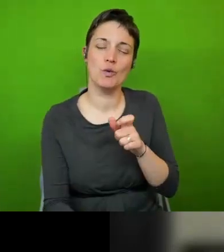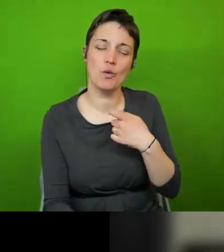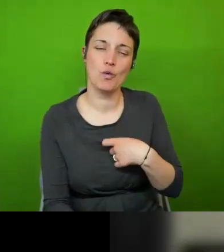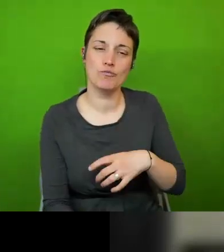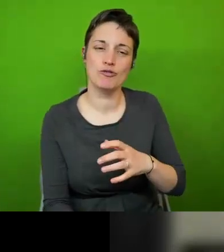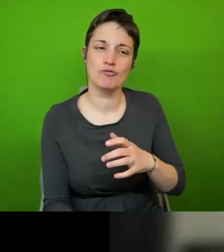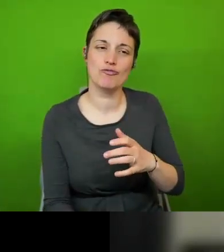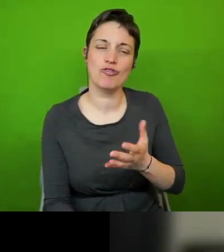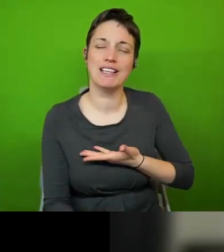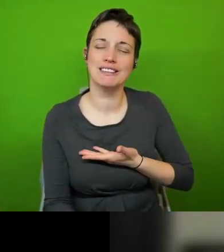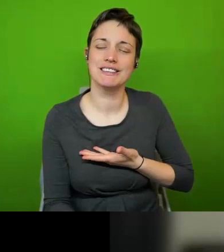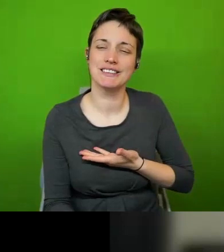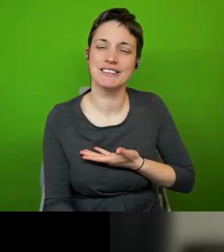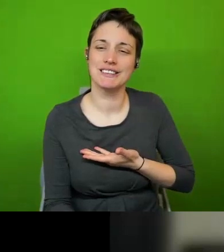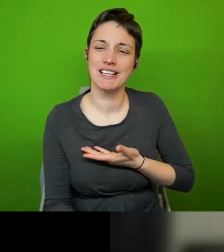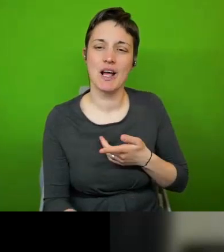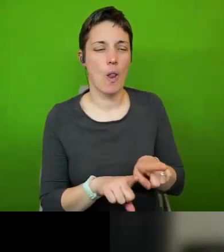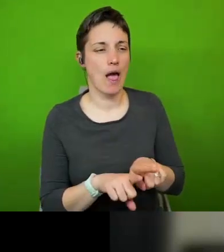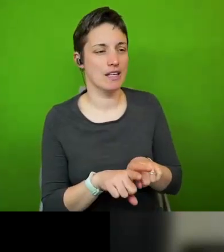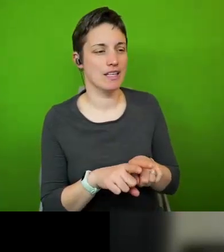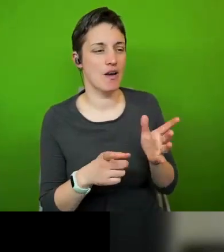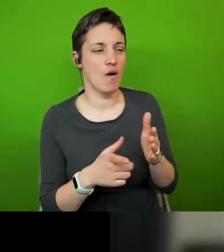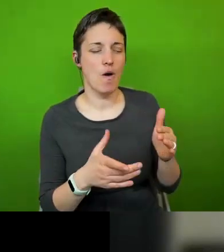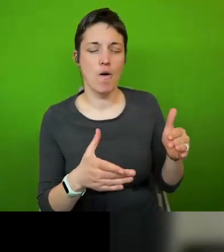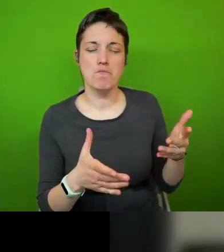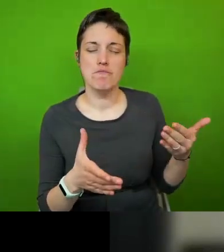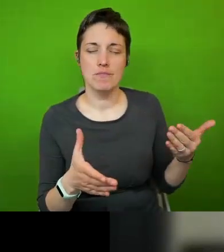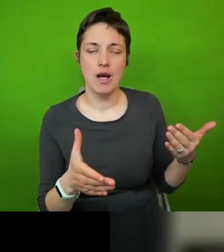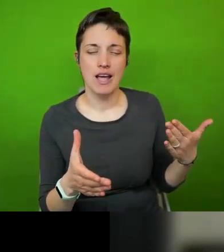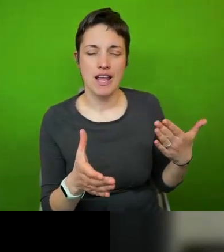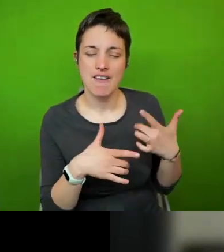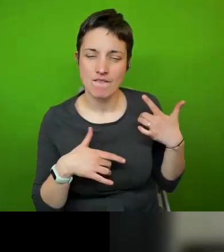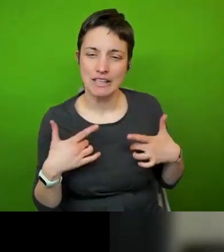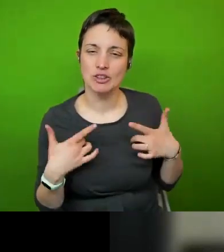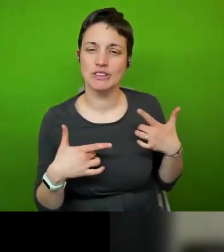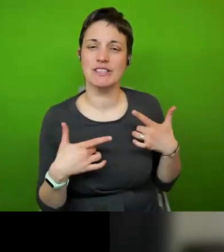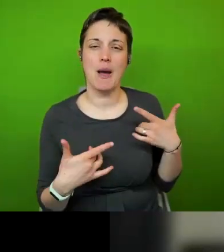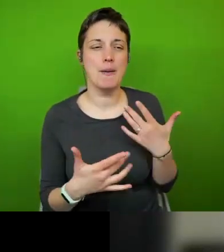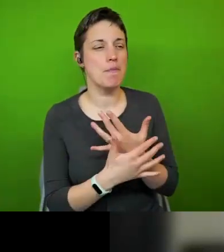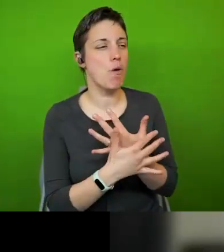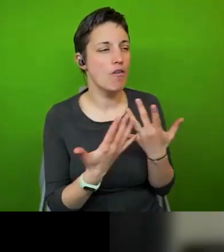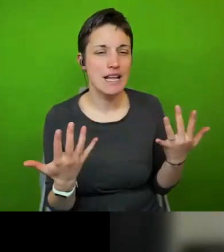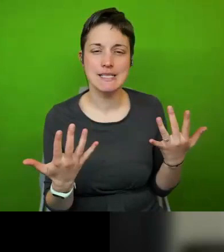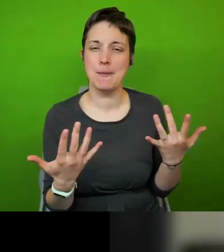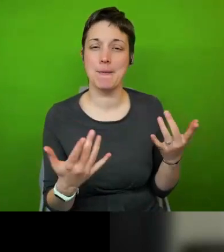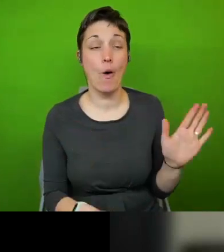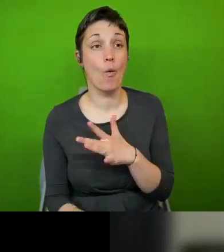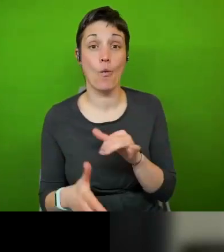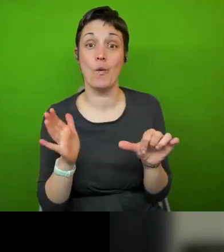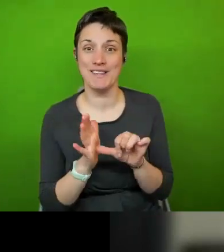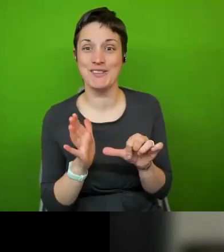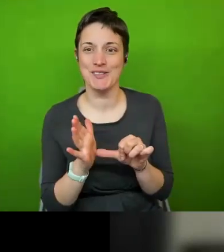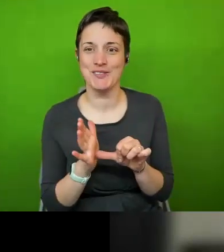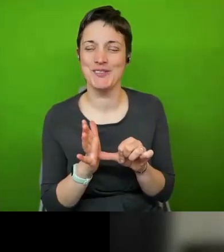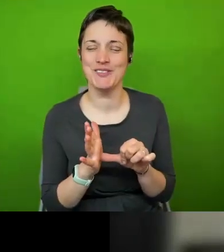innovation um pragmatic creativity creativity and pluralism these are all issues which of course